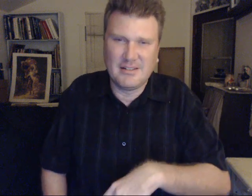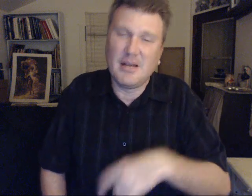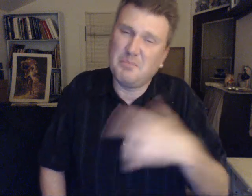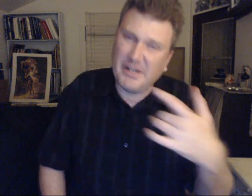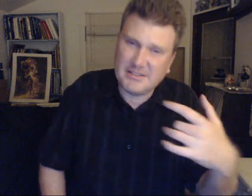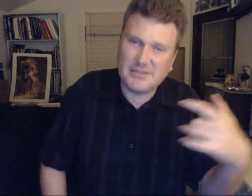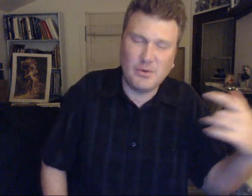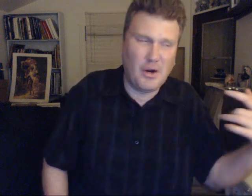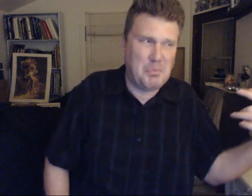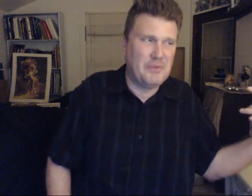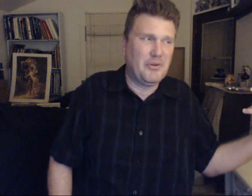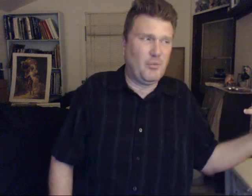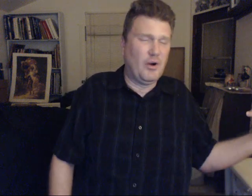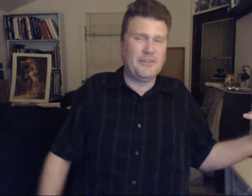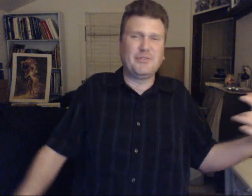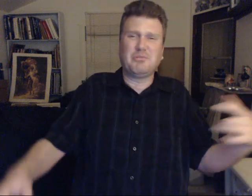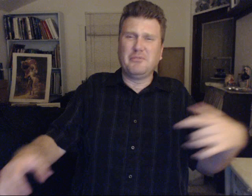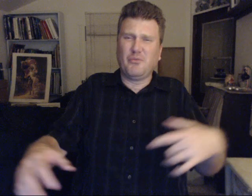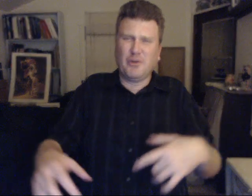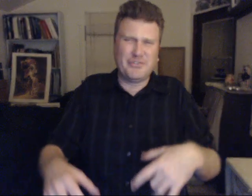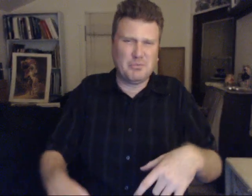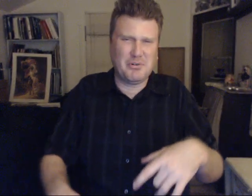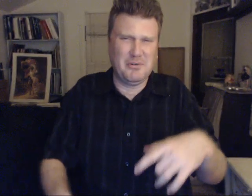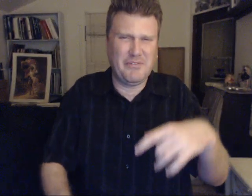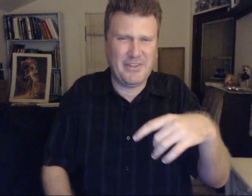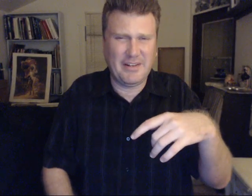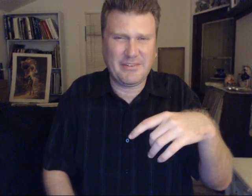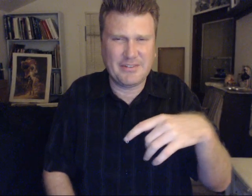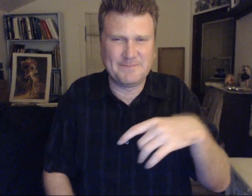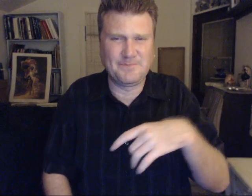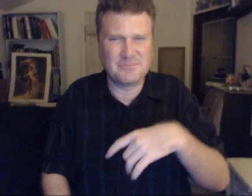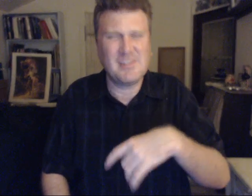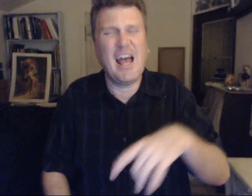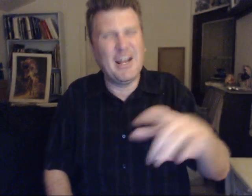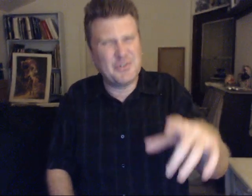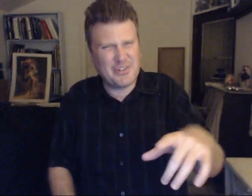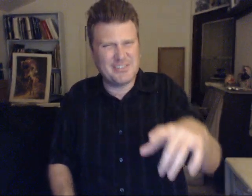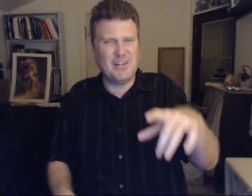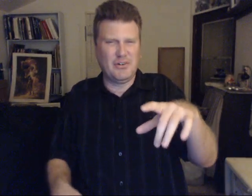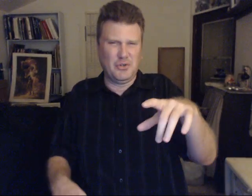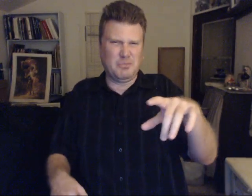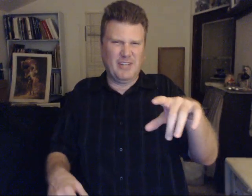But you are a primitive world. So primitive worlds do primitive things. As you can tell on your planet.